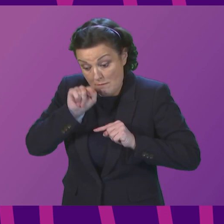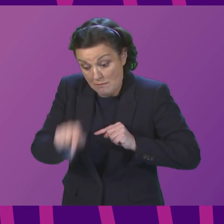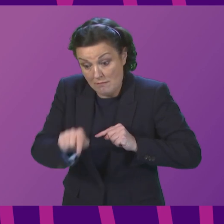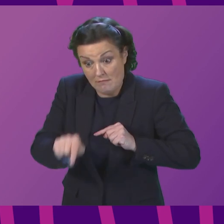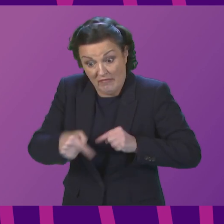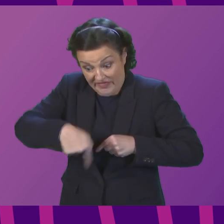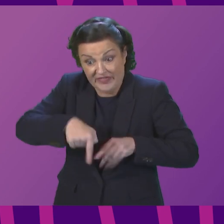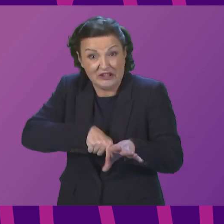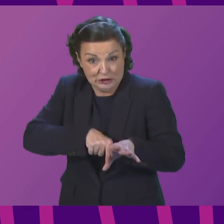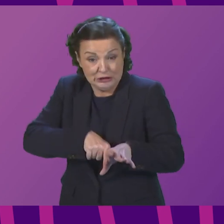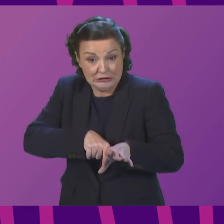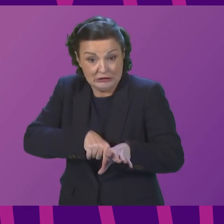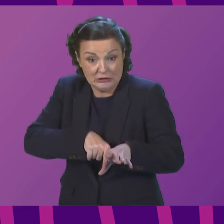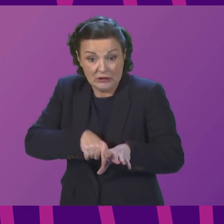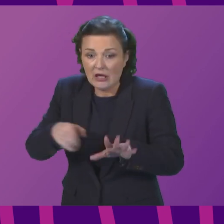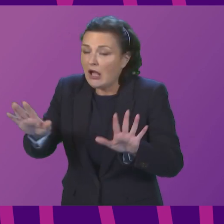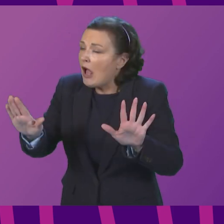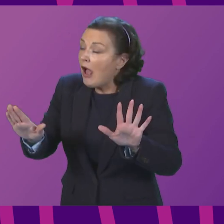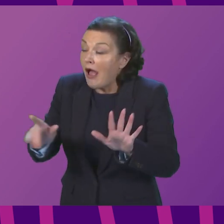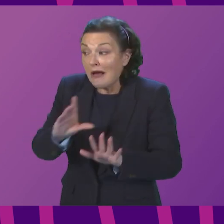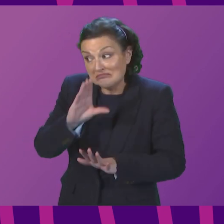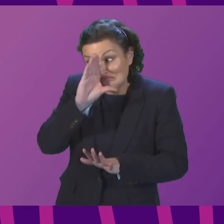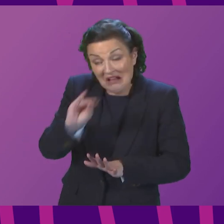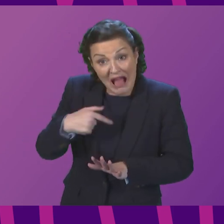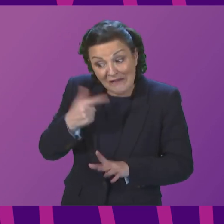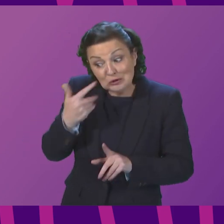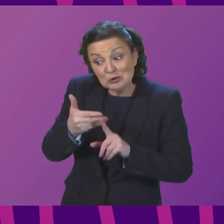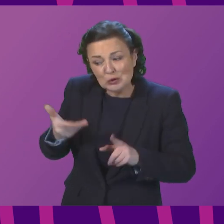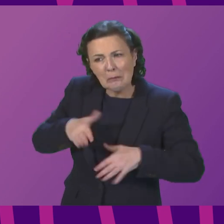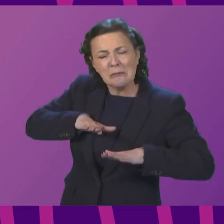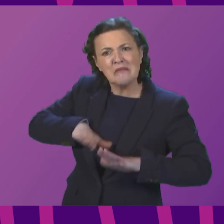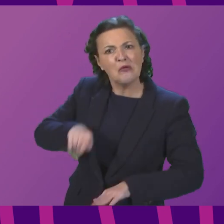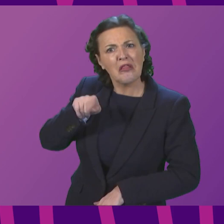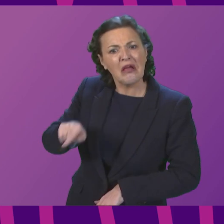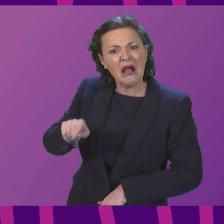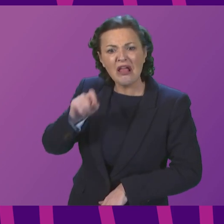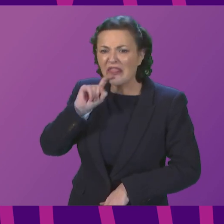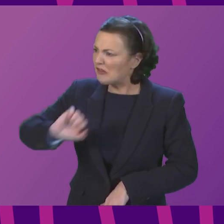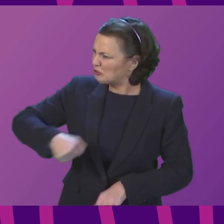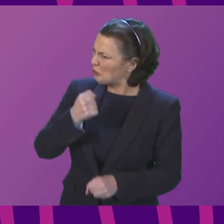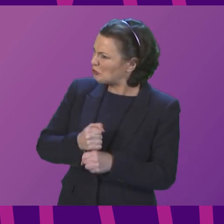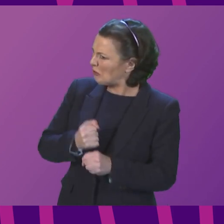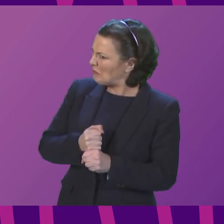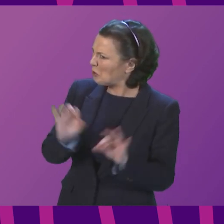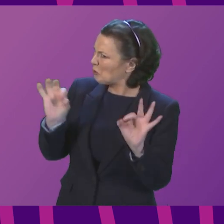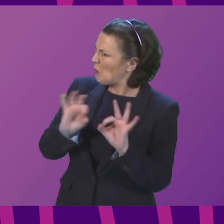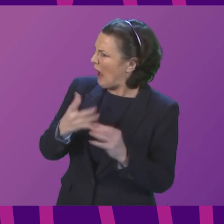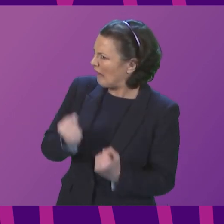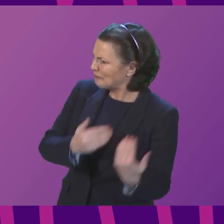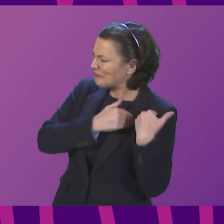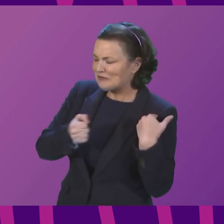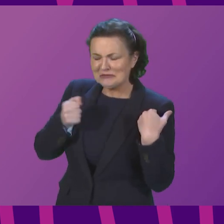this year. I haven't noticed, of course, before now that the Scottish Government has escaped responsibility or accountability